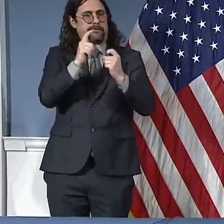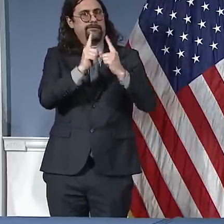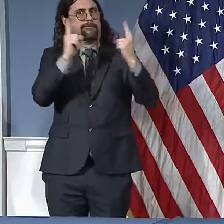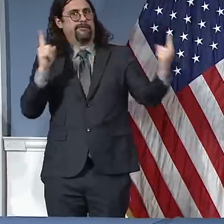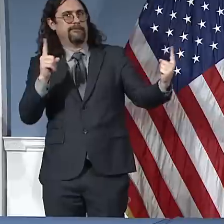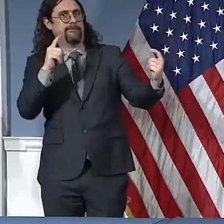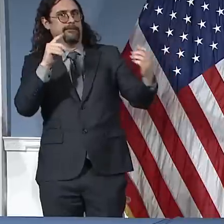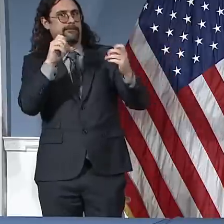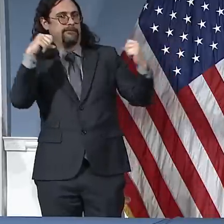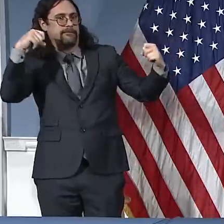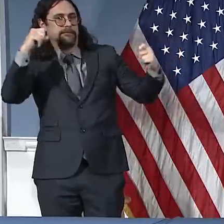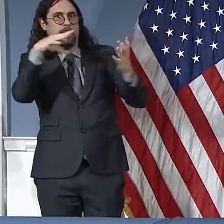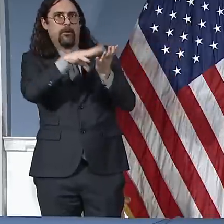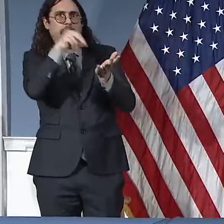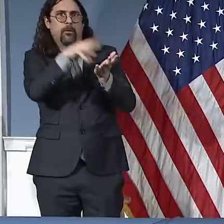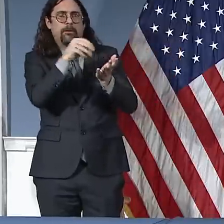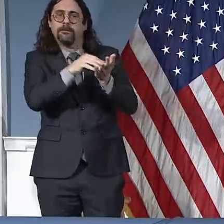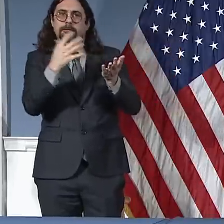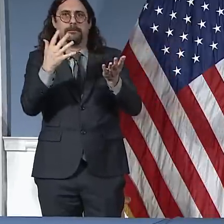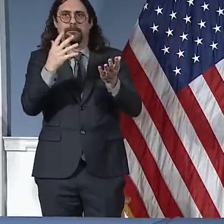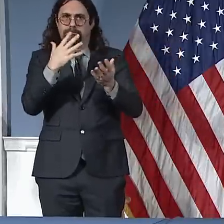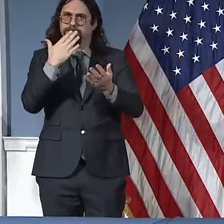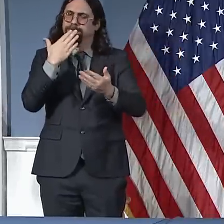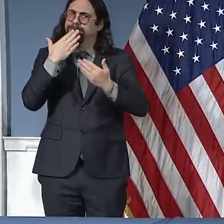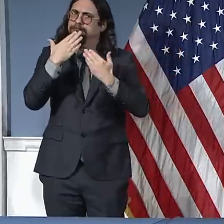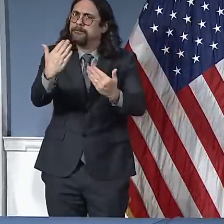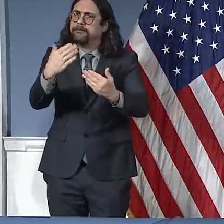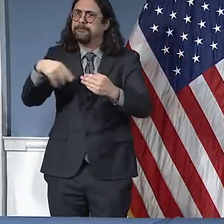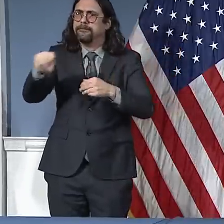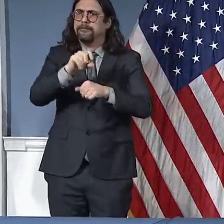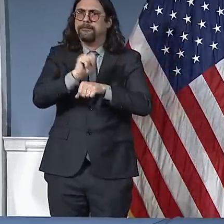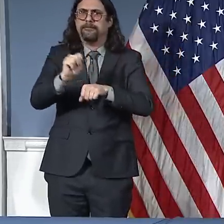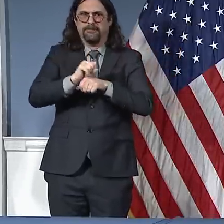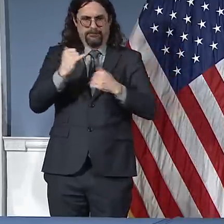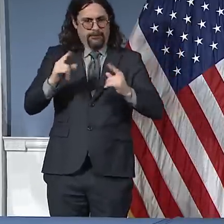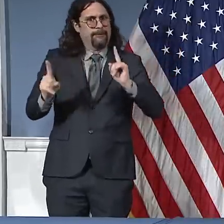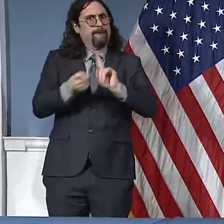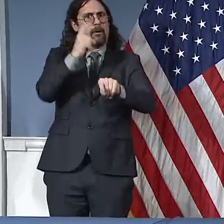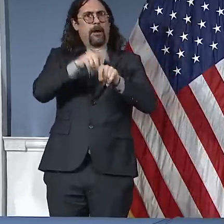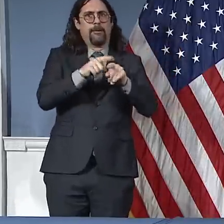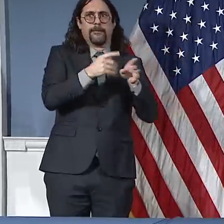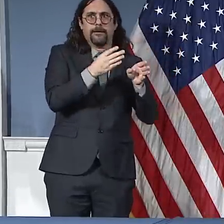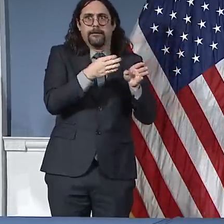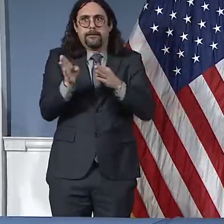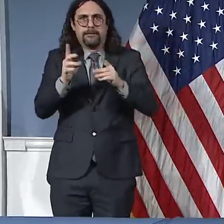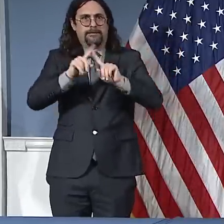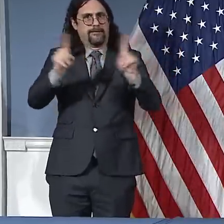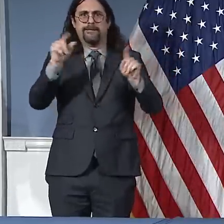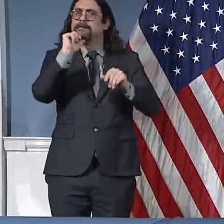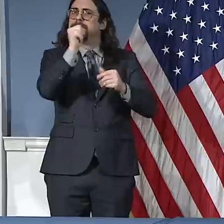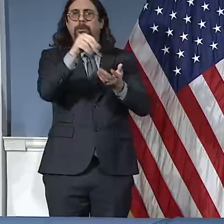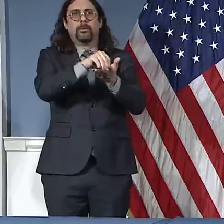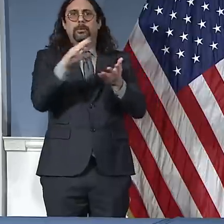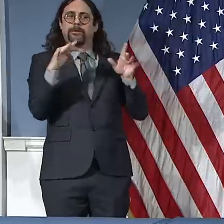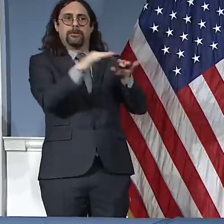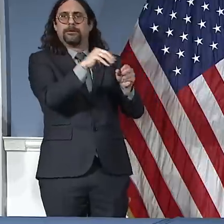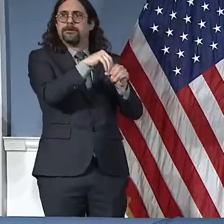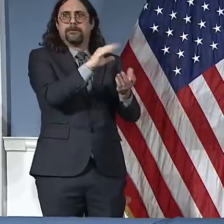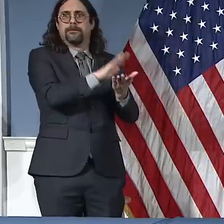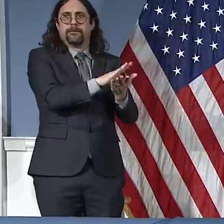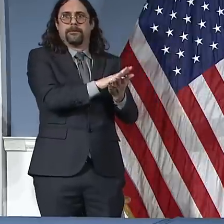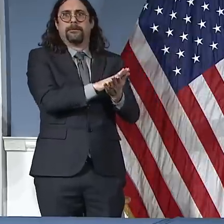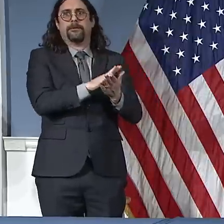thousands of kids, never been done before in this city. It's amazing what's been started already, as well as those learning centers for